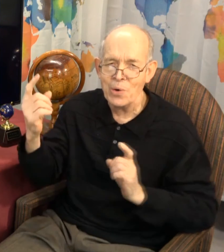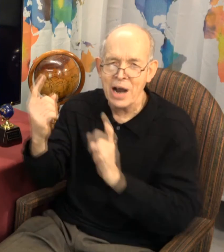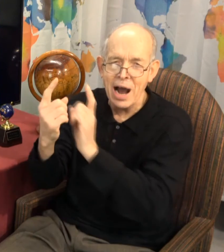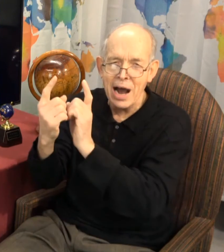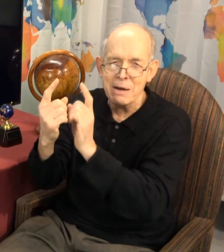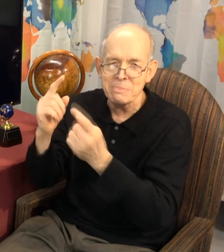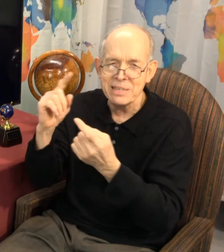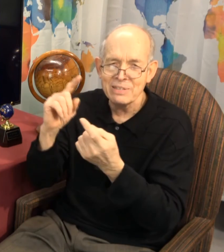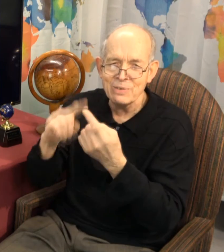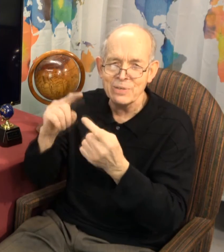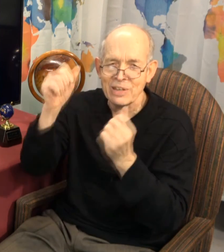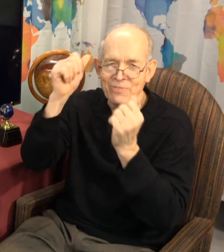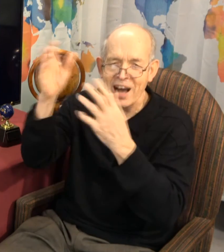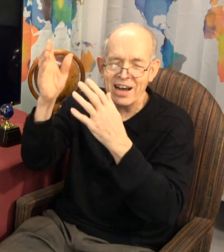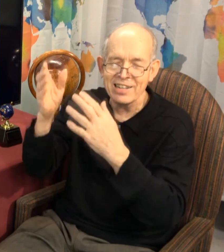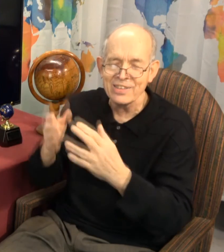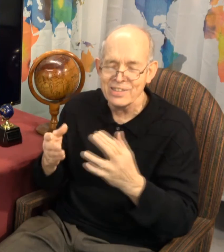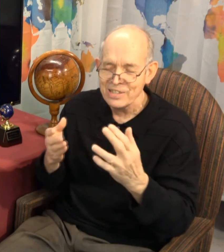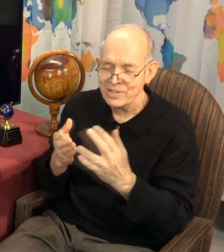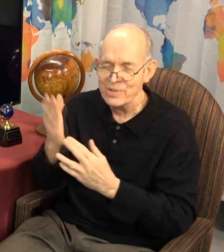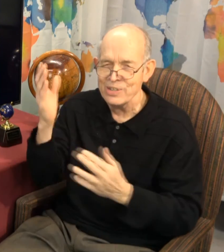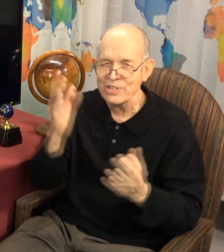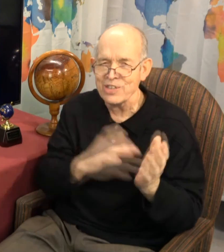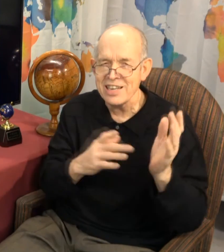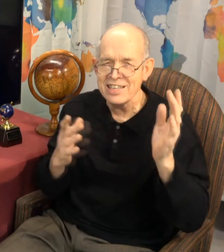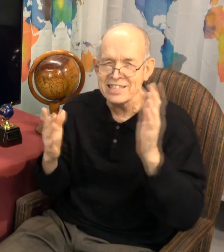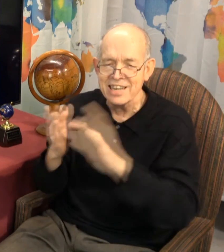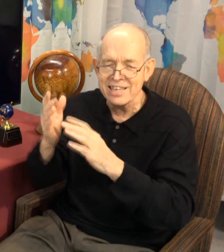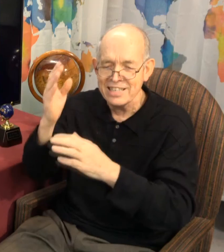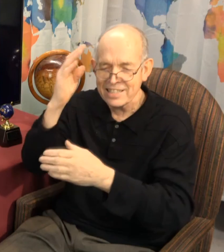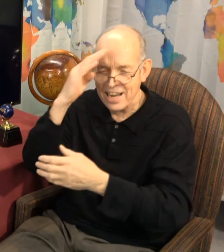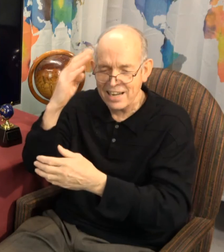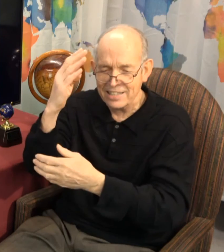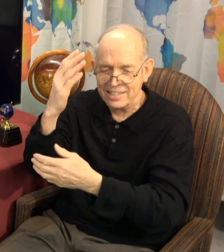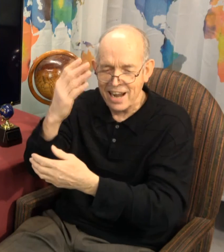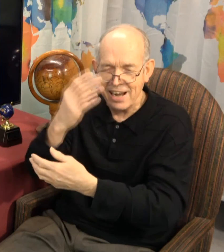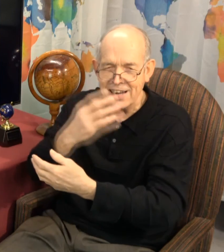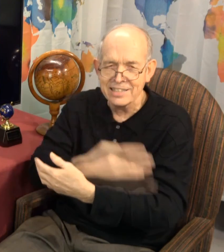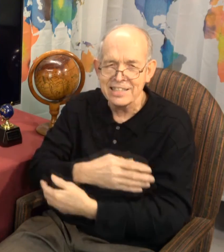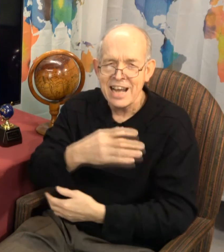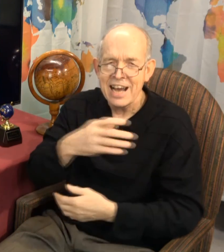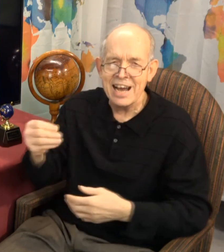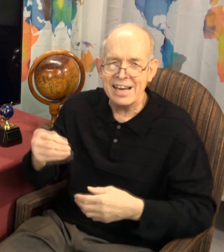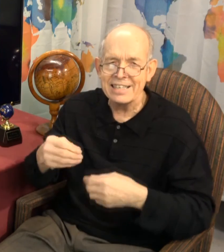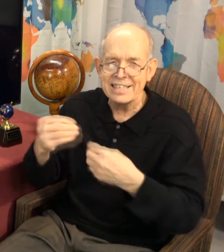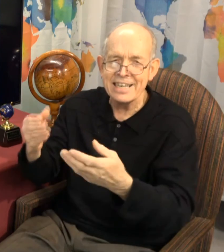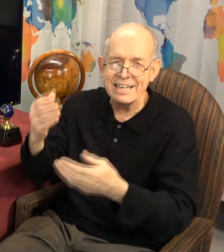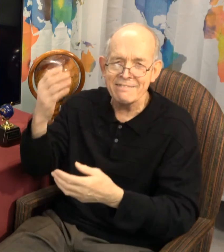come to the Father, to see the dust sound, and give